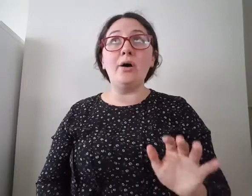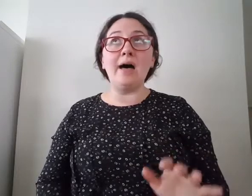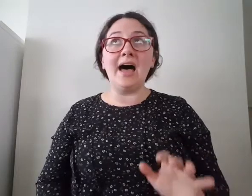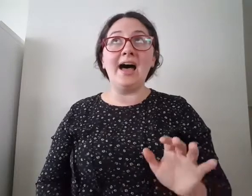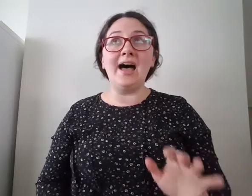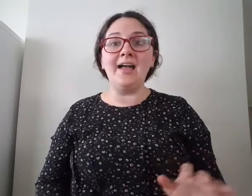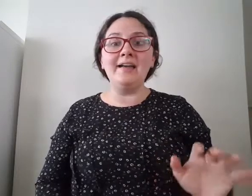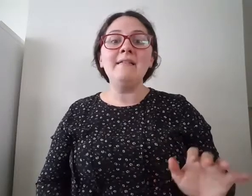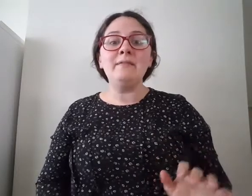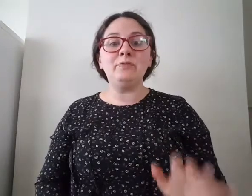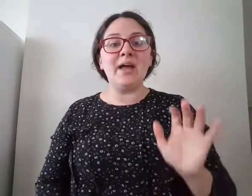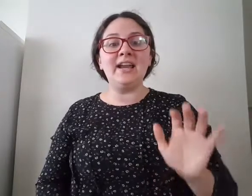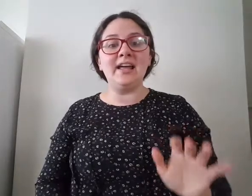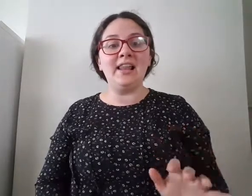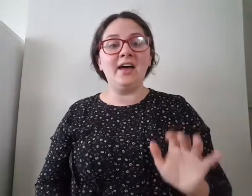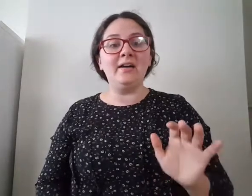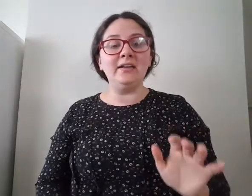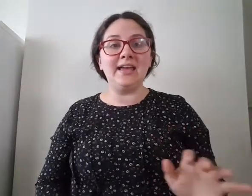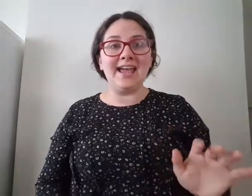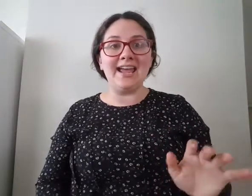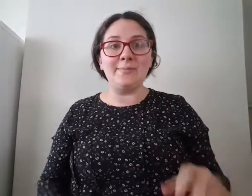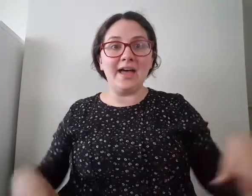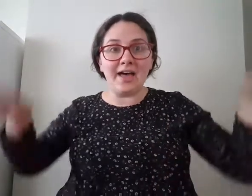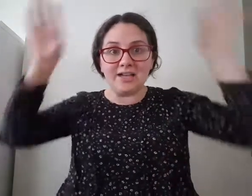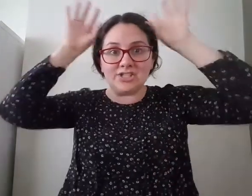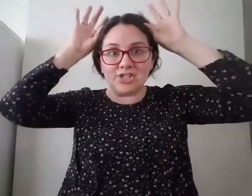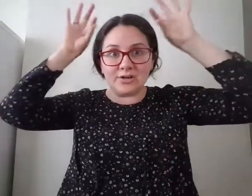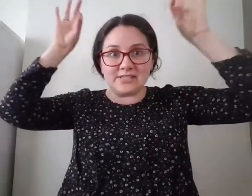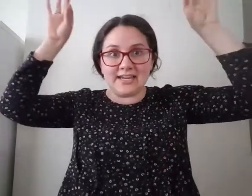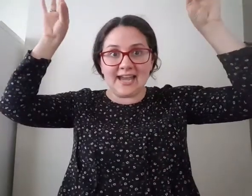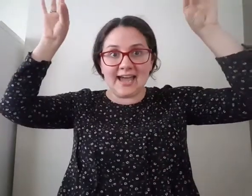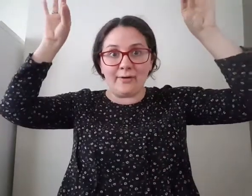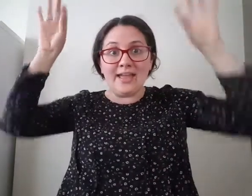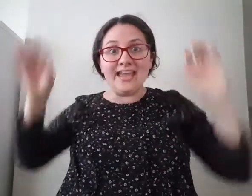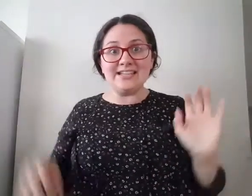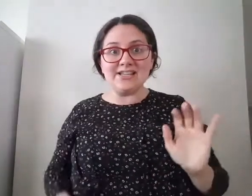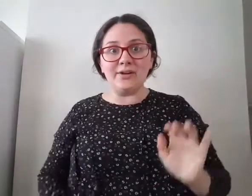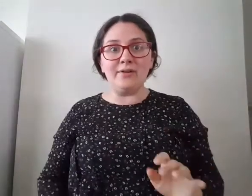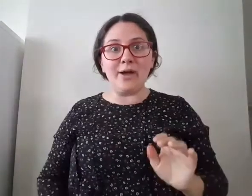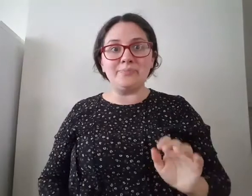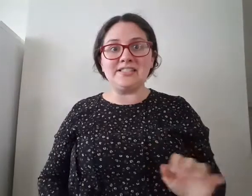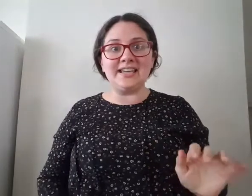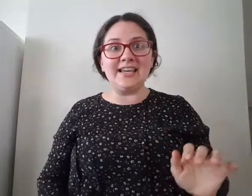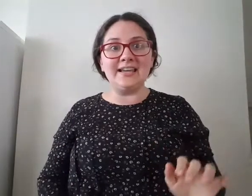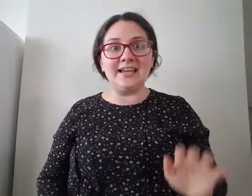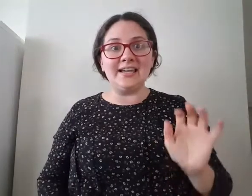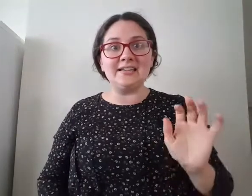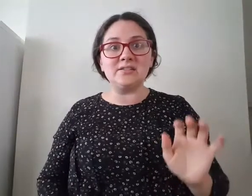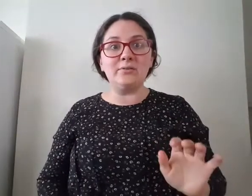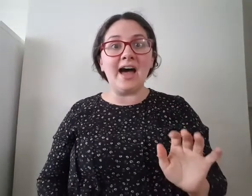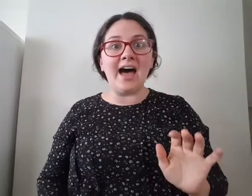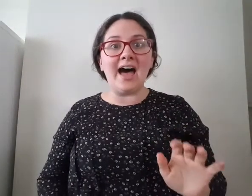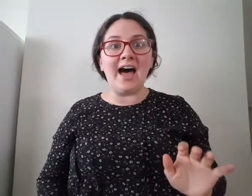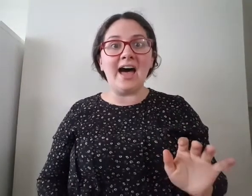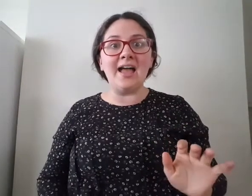high. When along came a Jersey cow interrupting his cry.